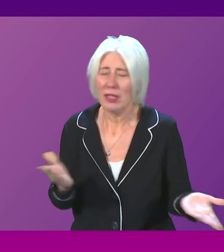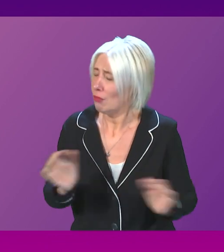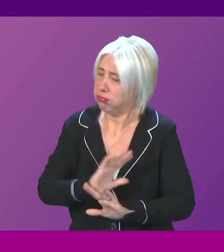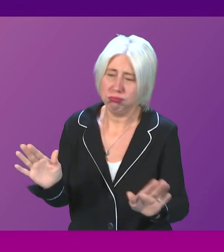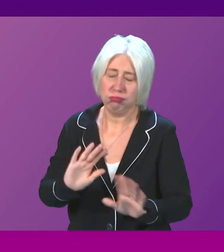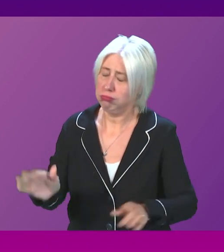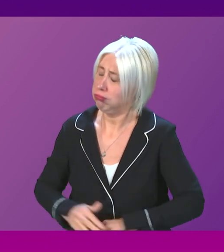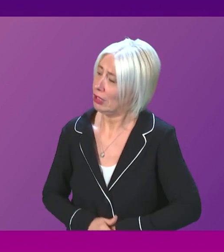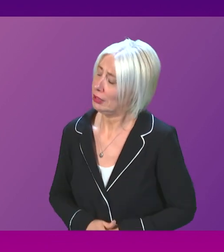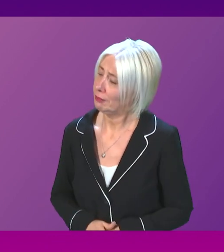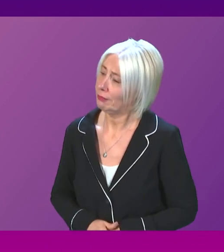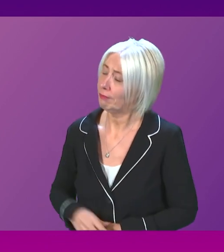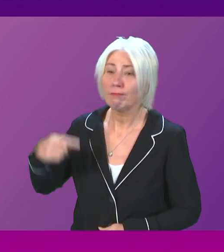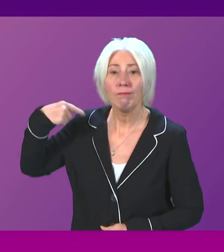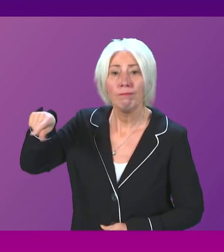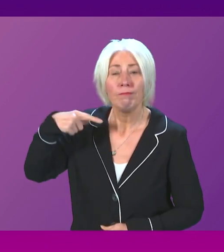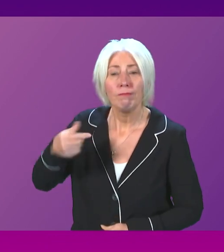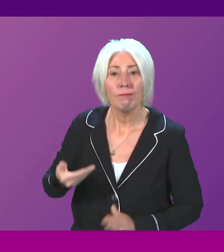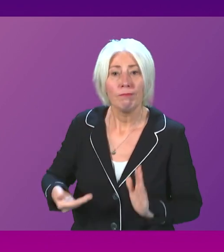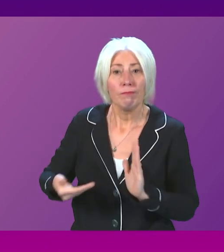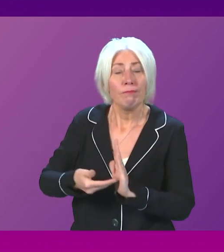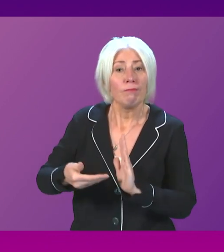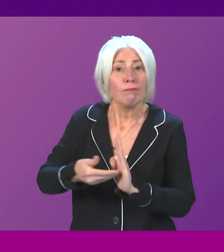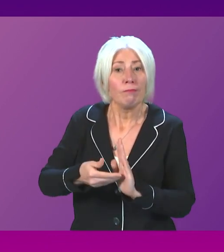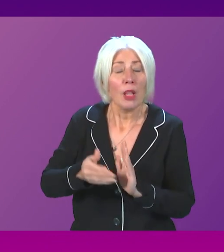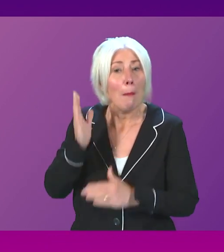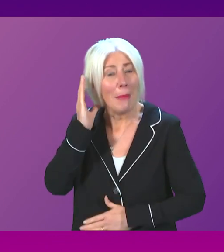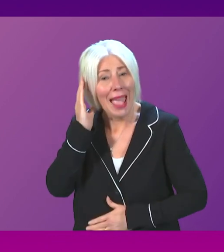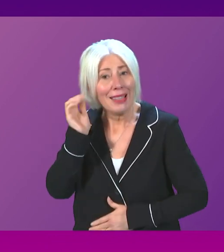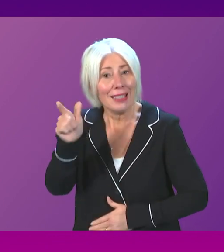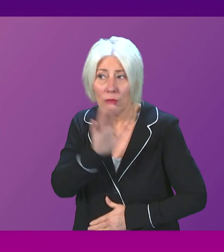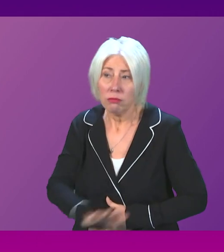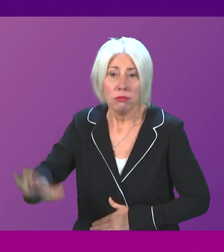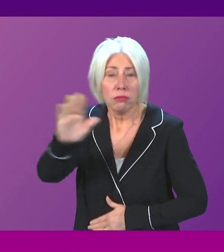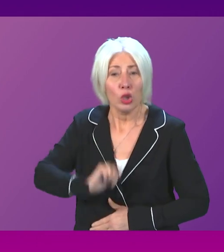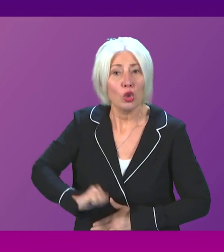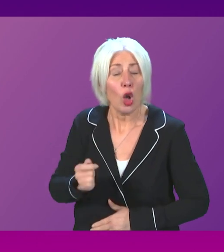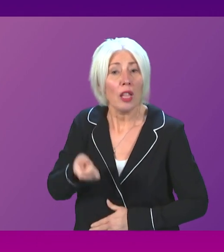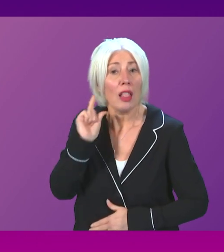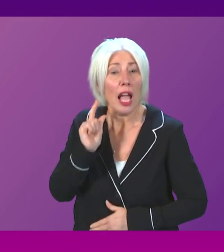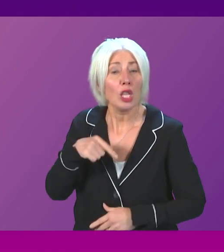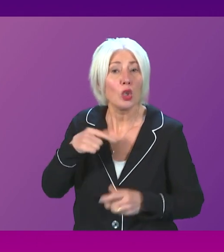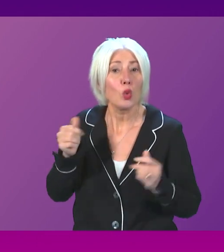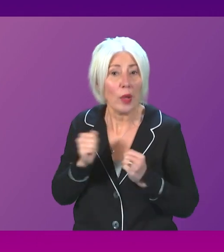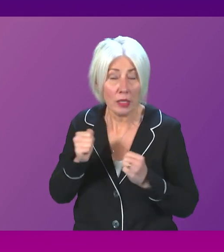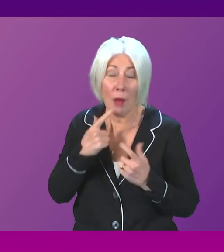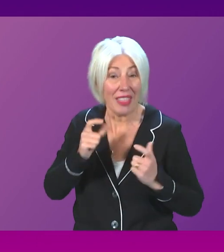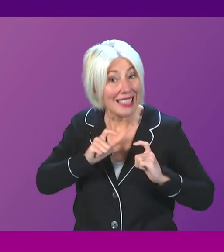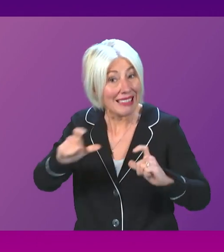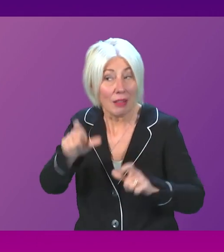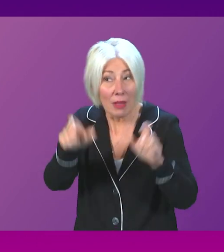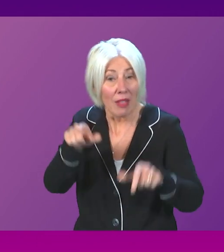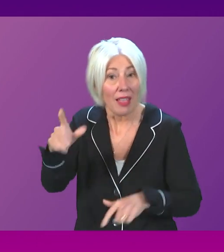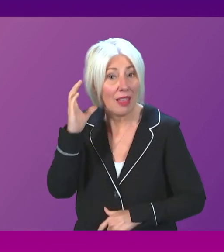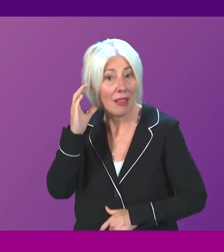This week, was revealed that hundreds of additional surge beds, which were made available to health boards across Scotland last winter, continue to be occupied. The